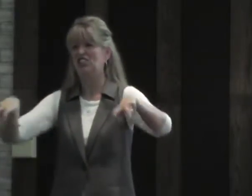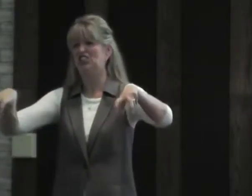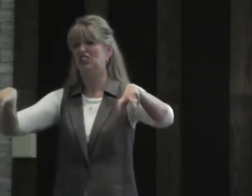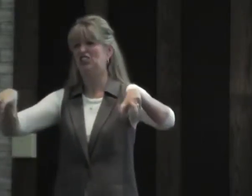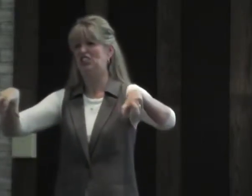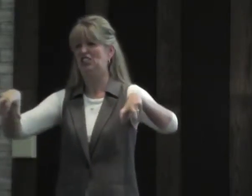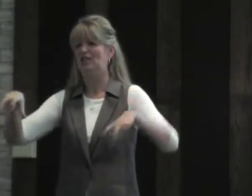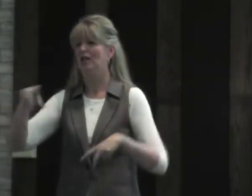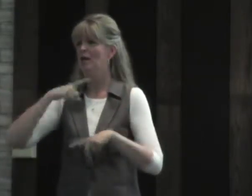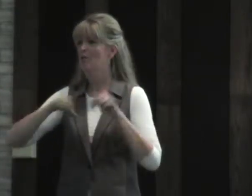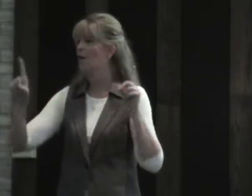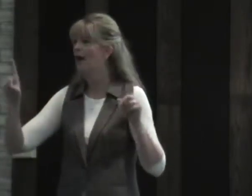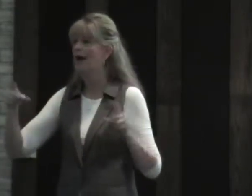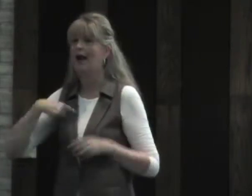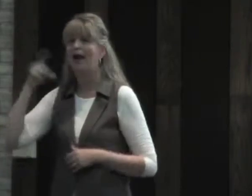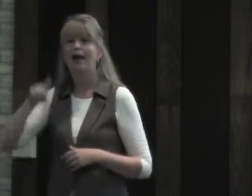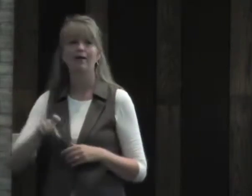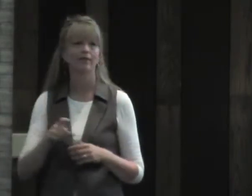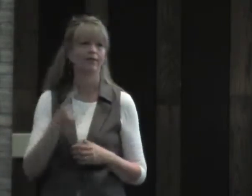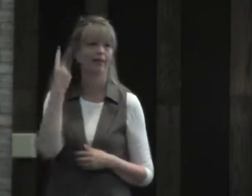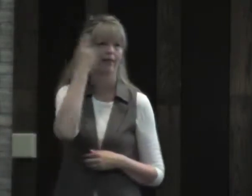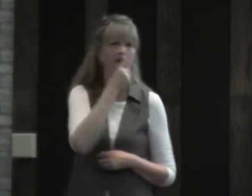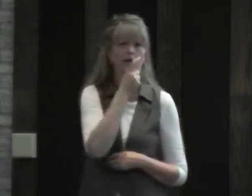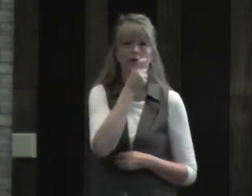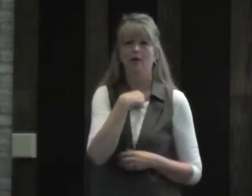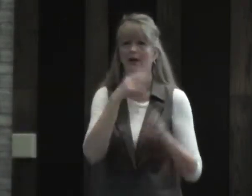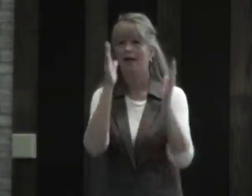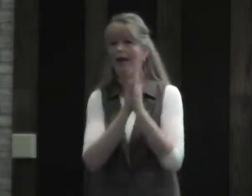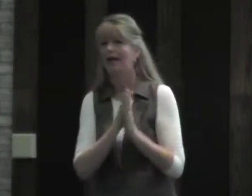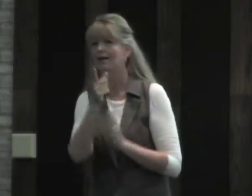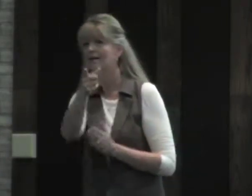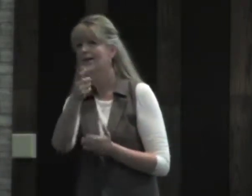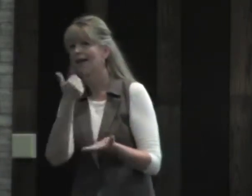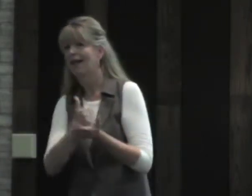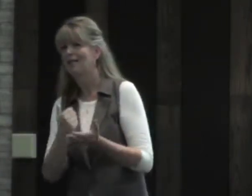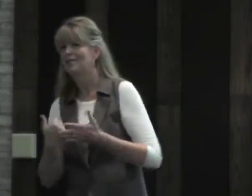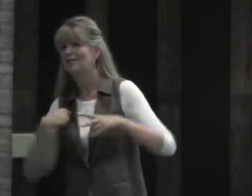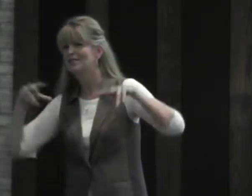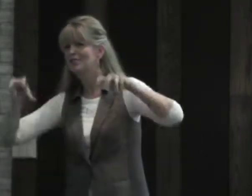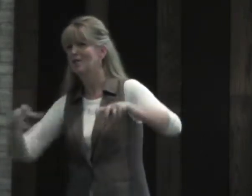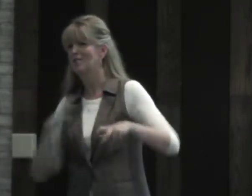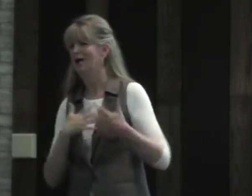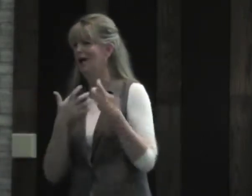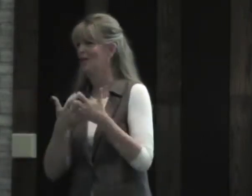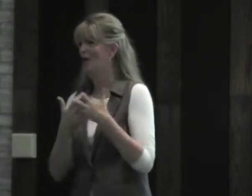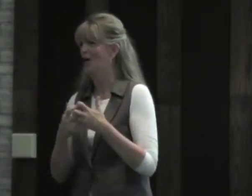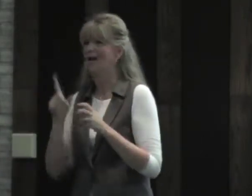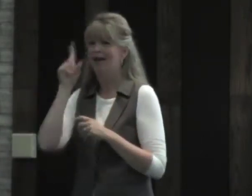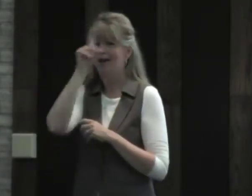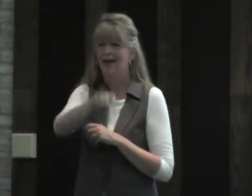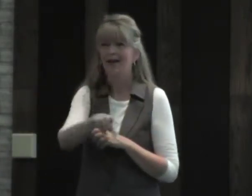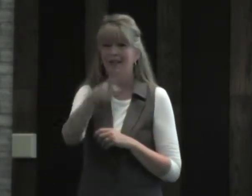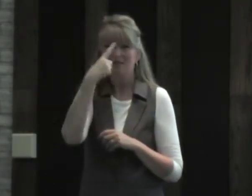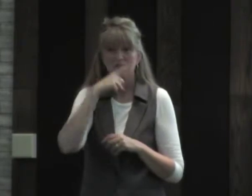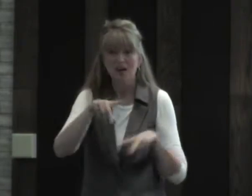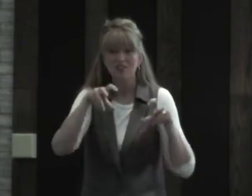So I had to use jumper cables. So I have to think, who can I ask to help me? Who can jump my car?